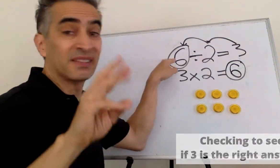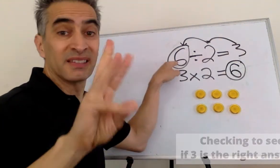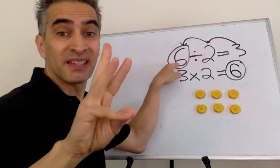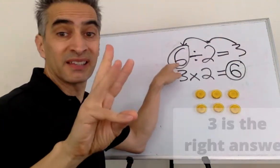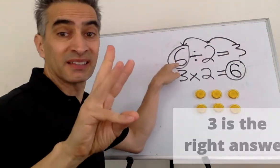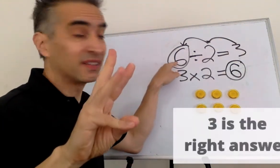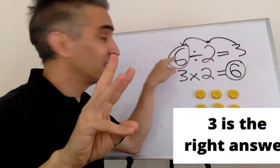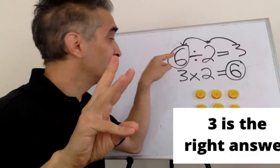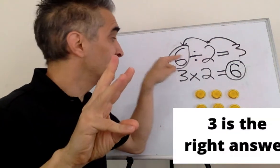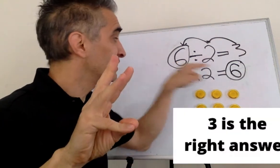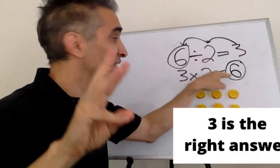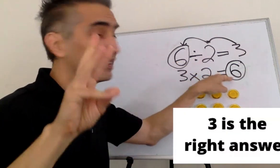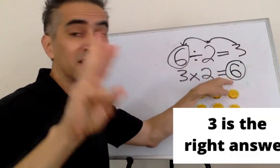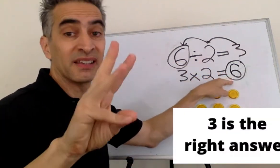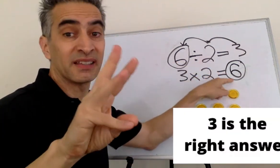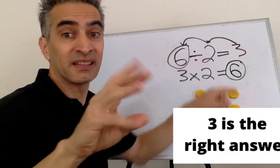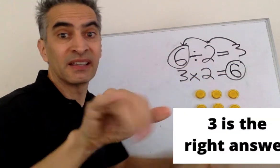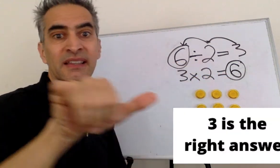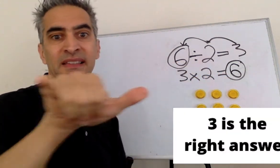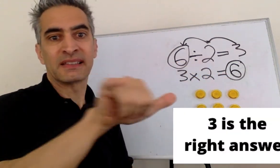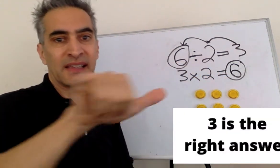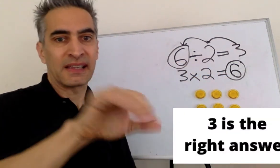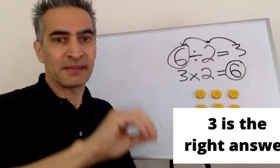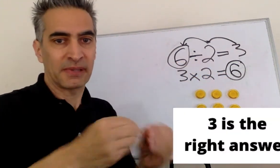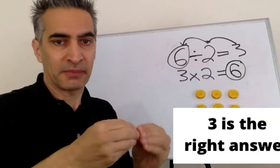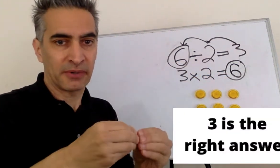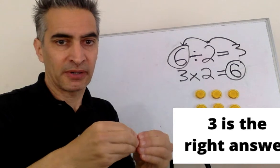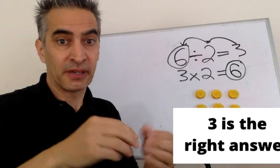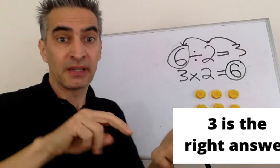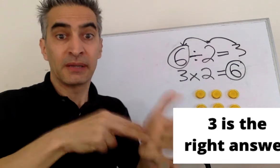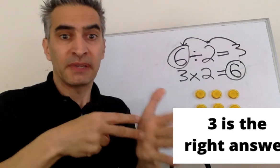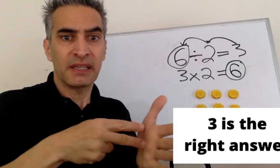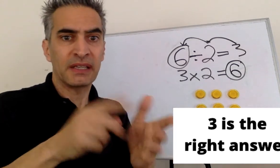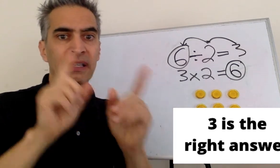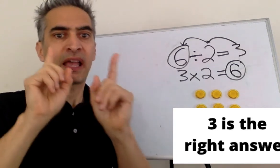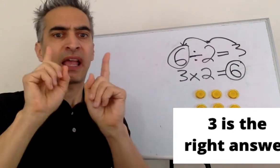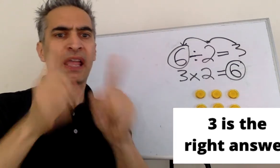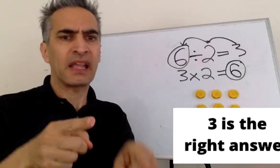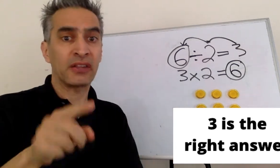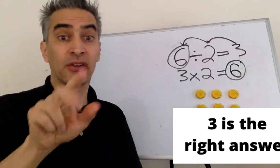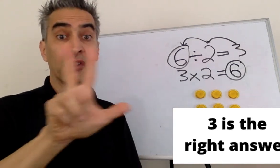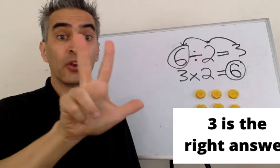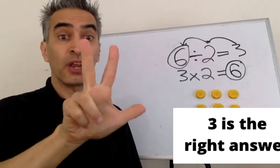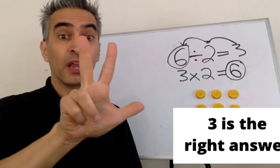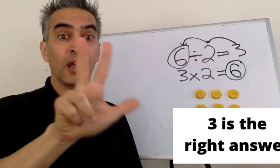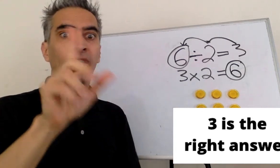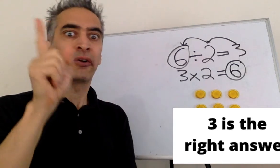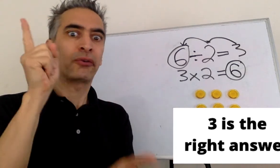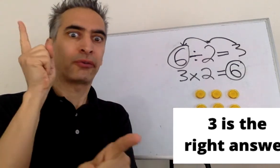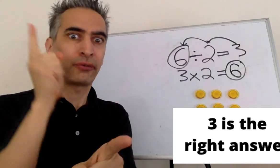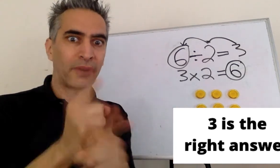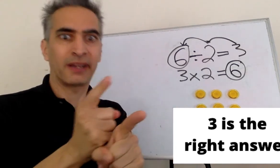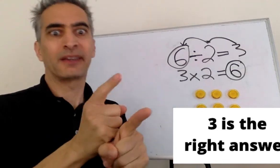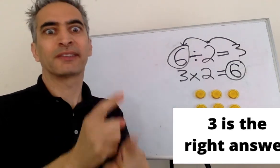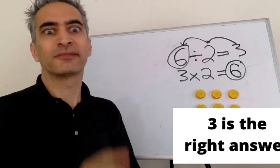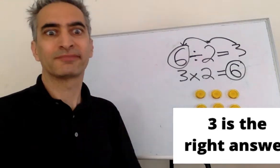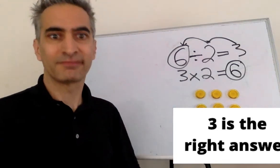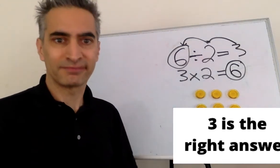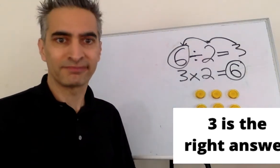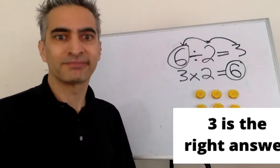This six and this six are the same number. That means that three is the right